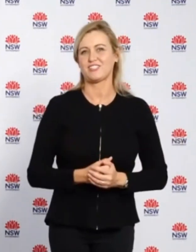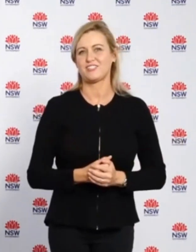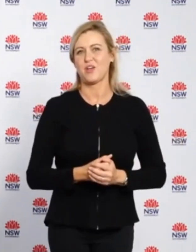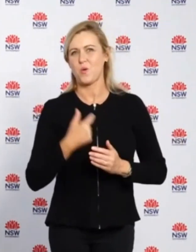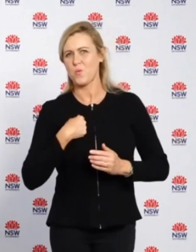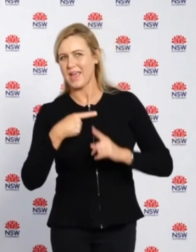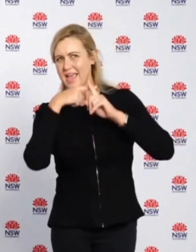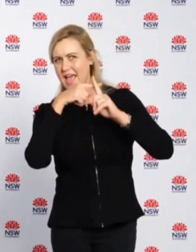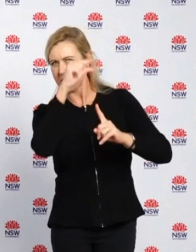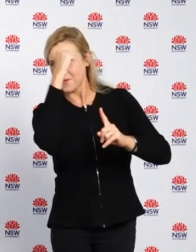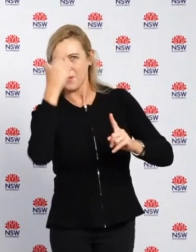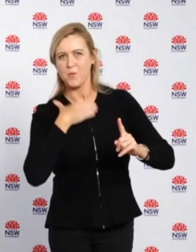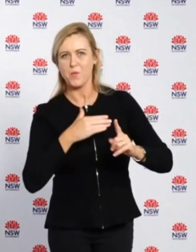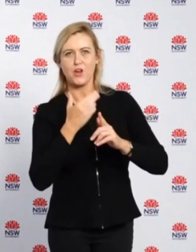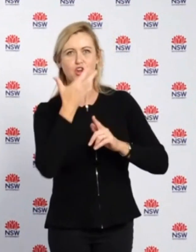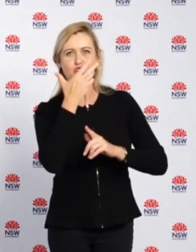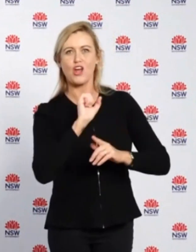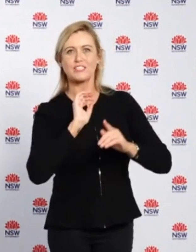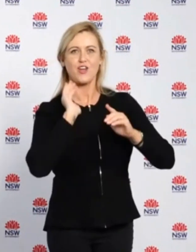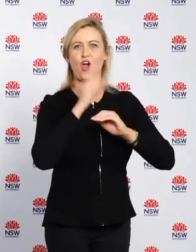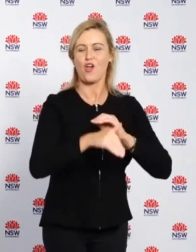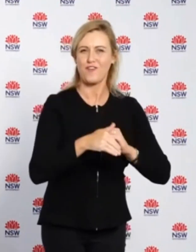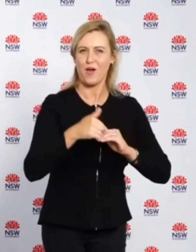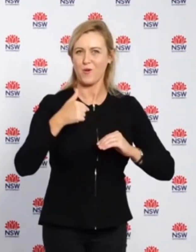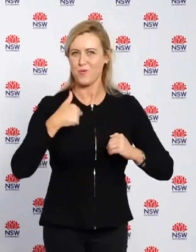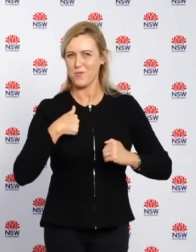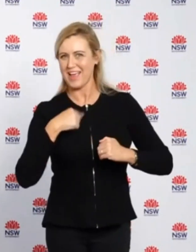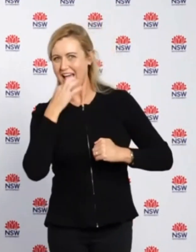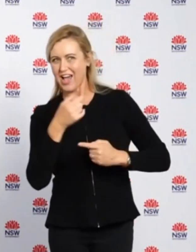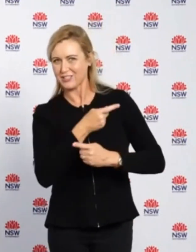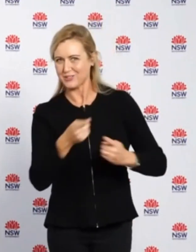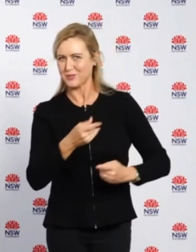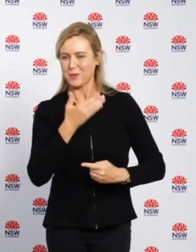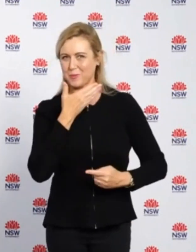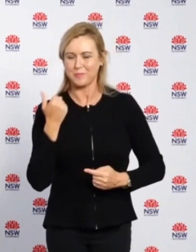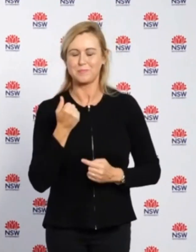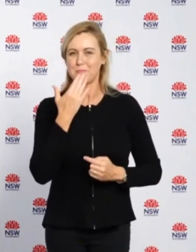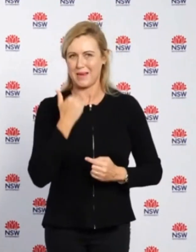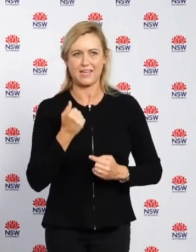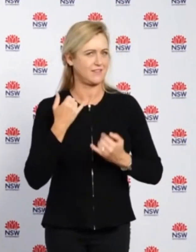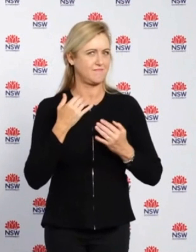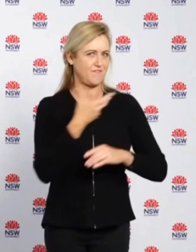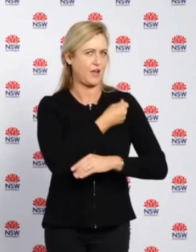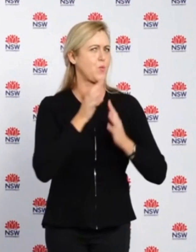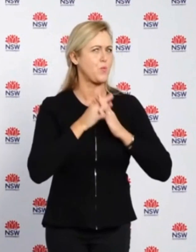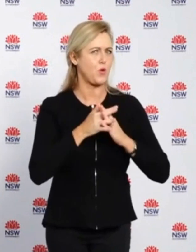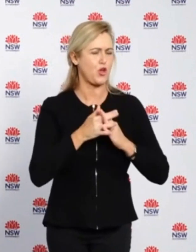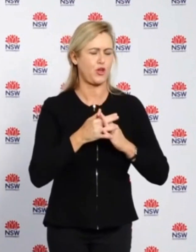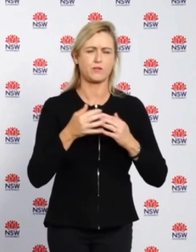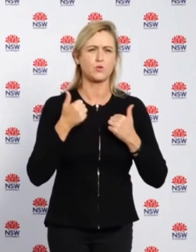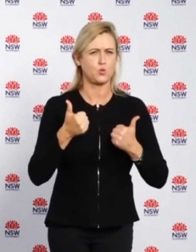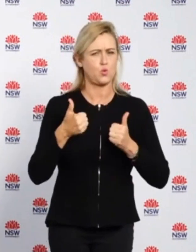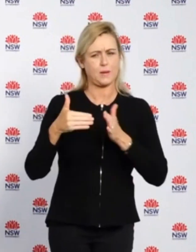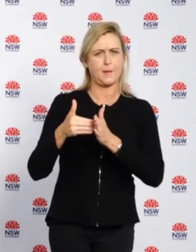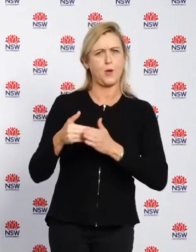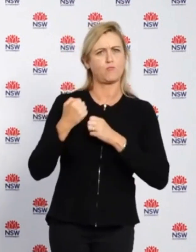90 double dose coverage. And that's our challenge for all of us. We know that the vaccines are highly effective, and I encourage anyone